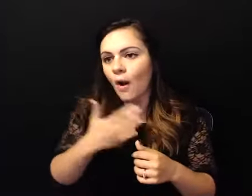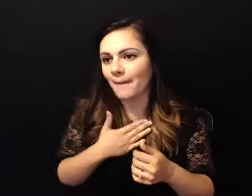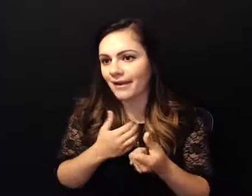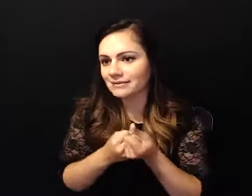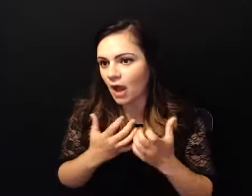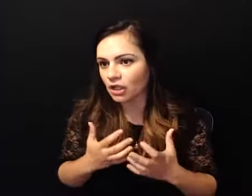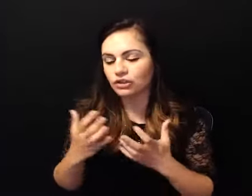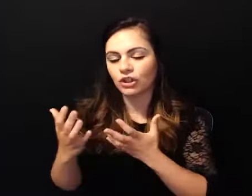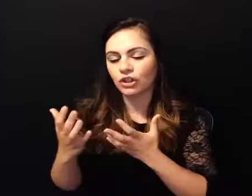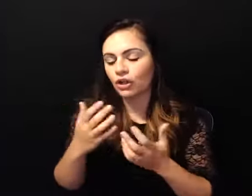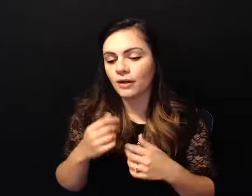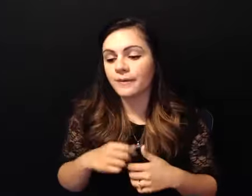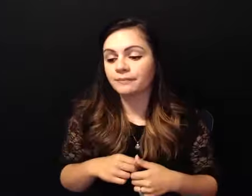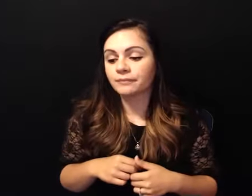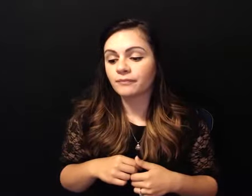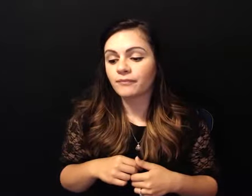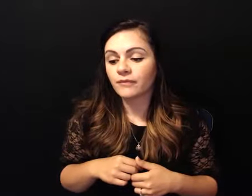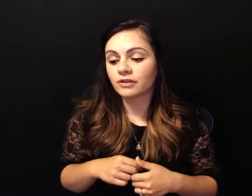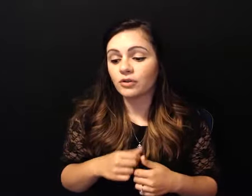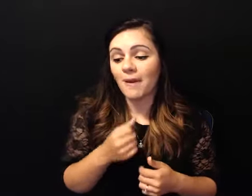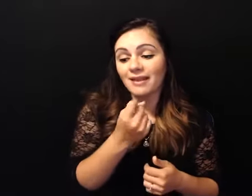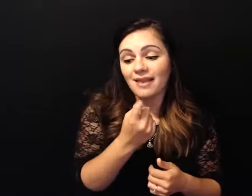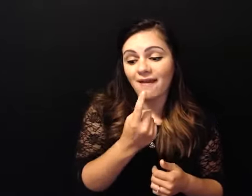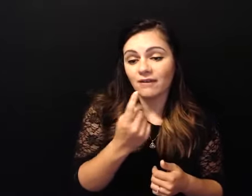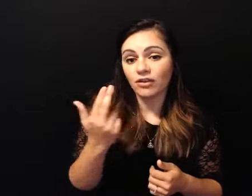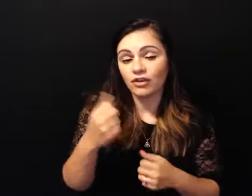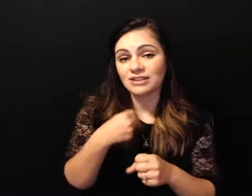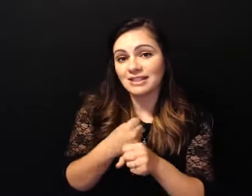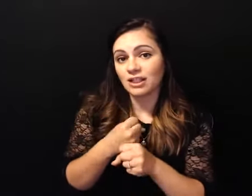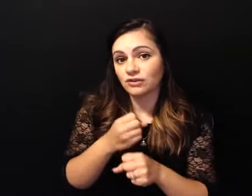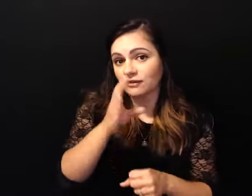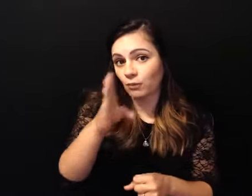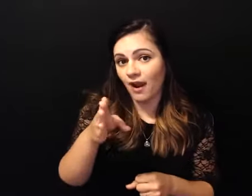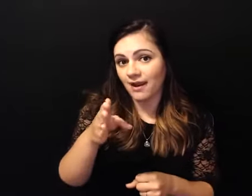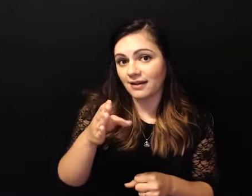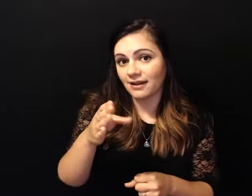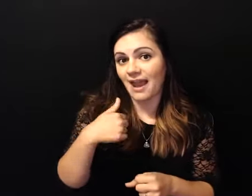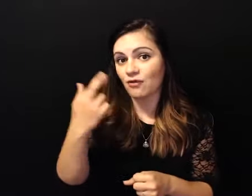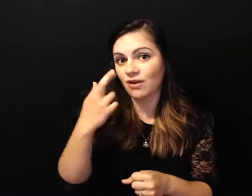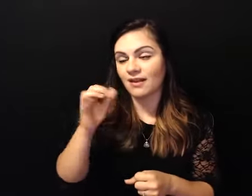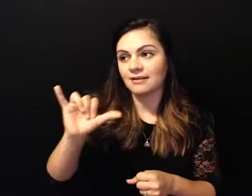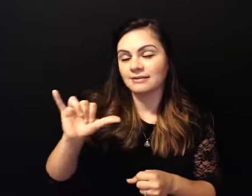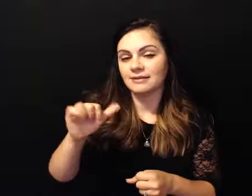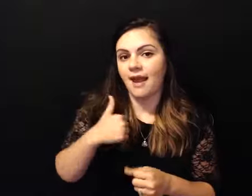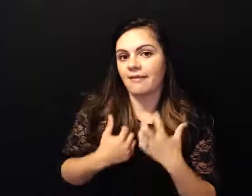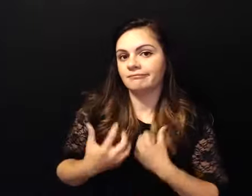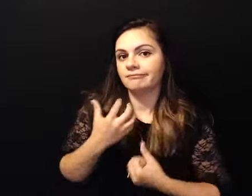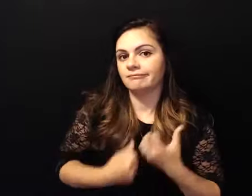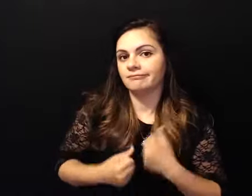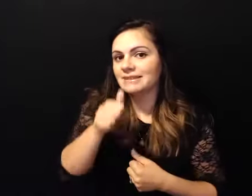found out at about 11 to 13 years of sobriety i had secrets i had secrets from my sponsor and you know tim had alluded to it in his talk